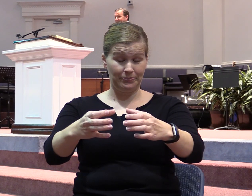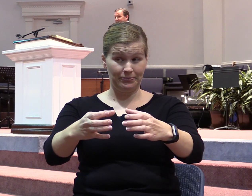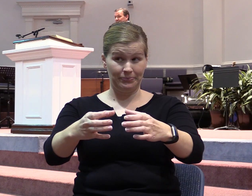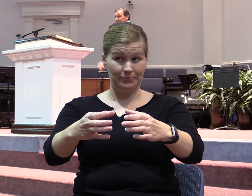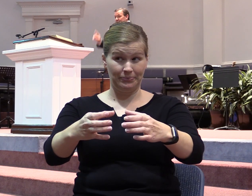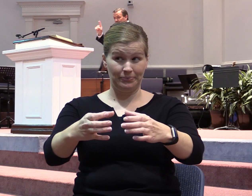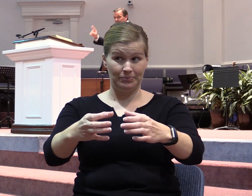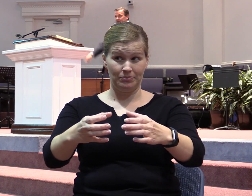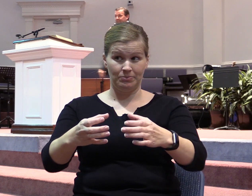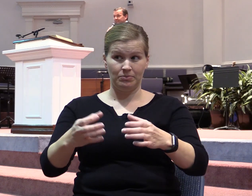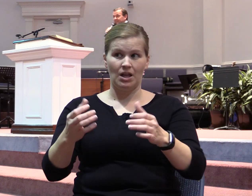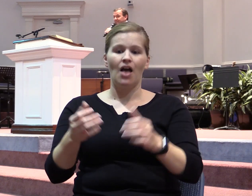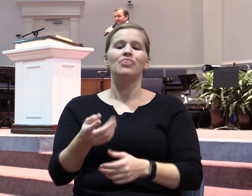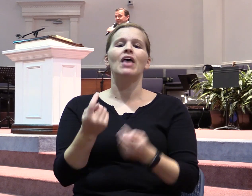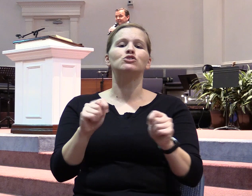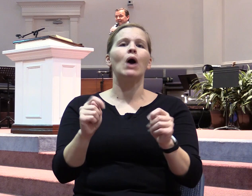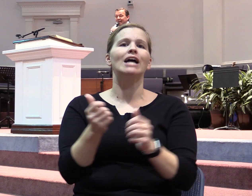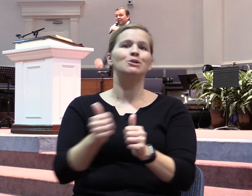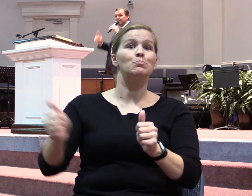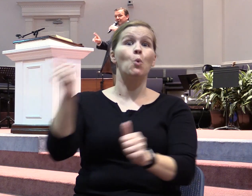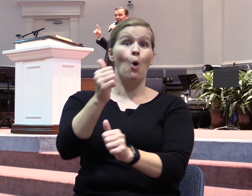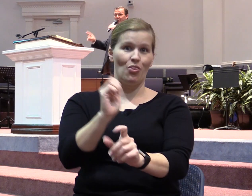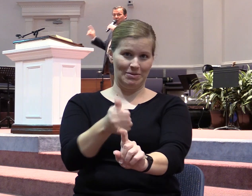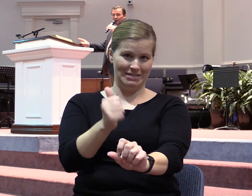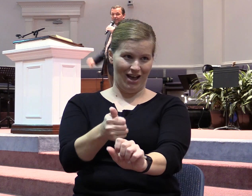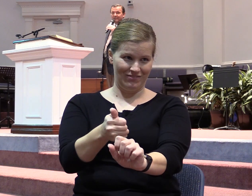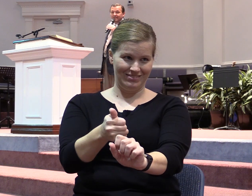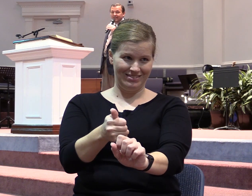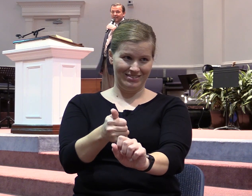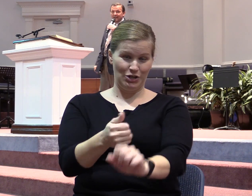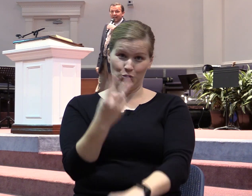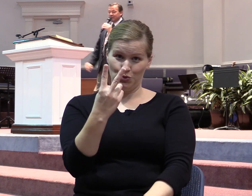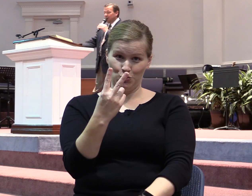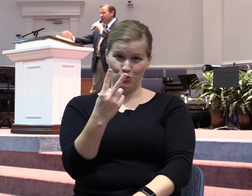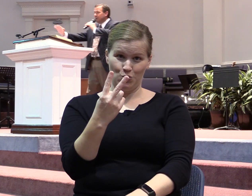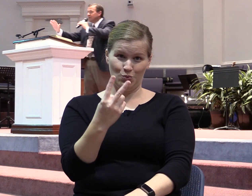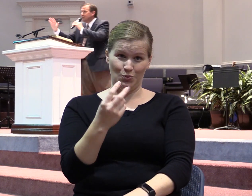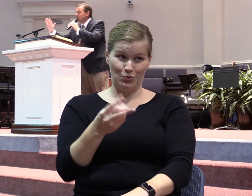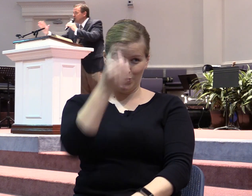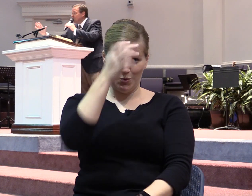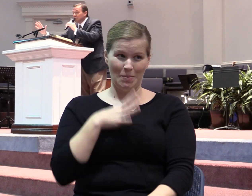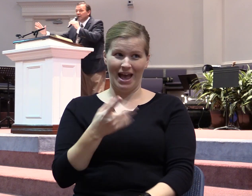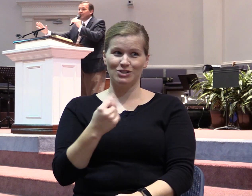there is confusion. Come on. And there's every evil work. And so here's the twelve